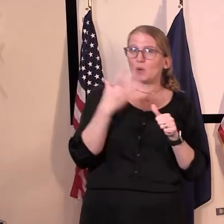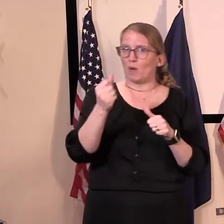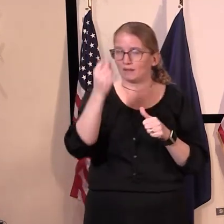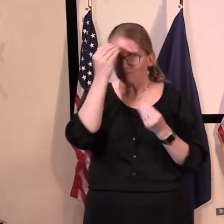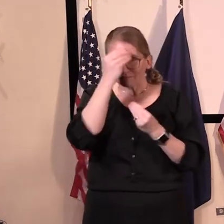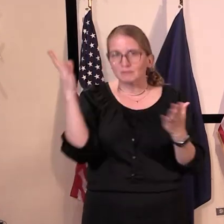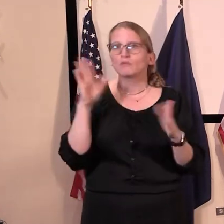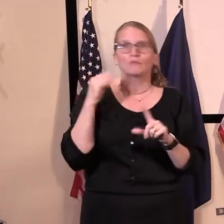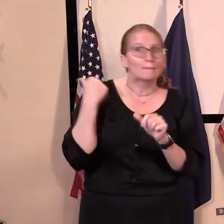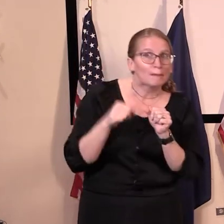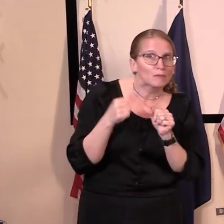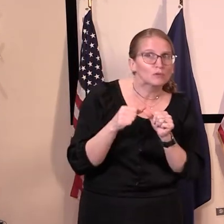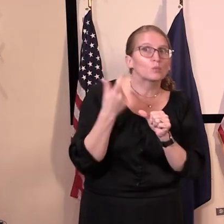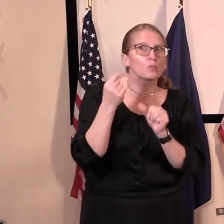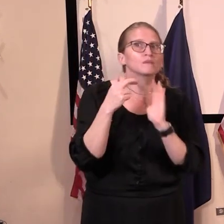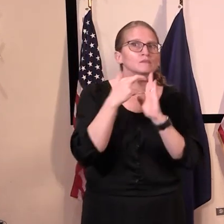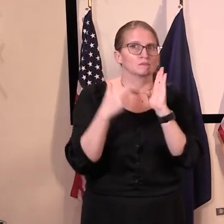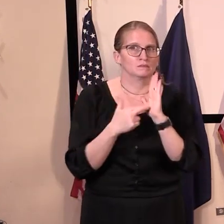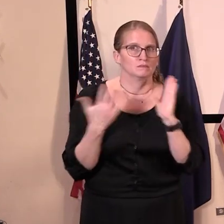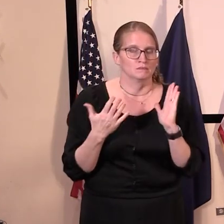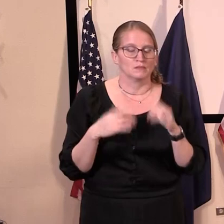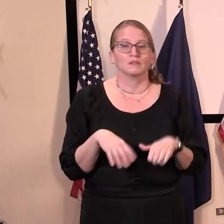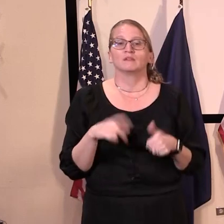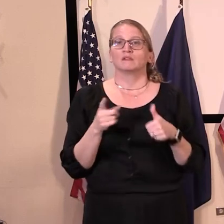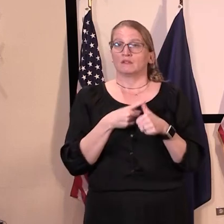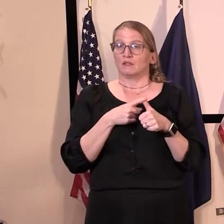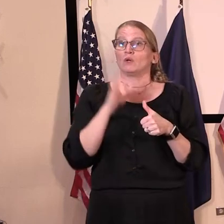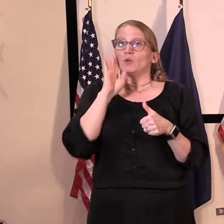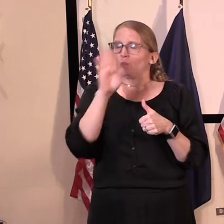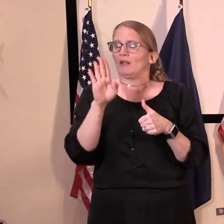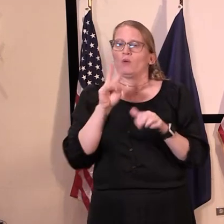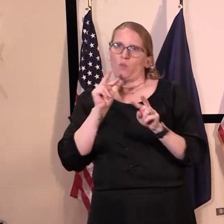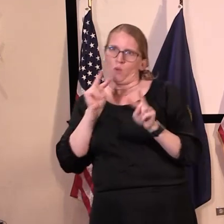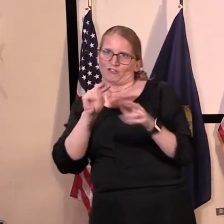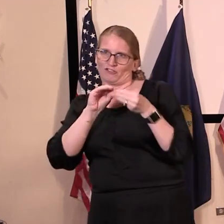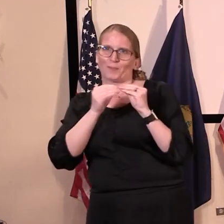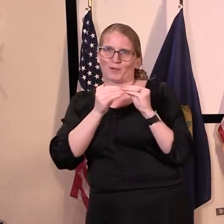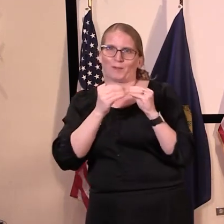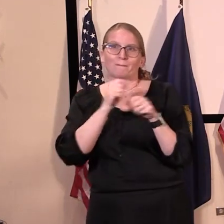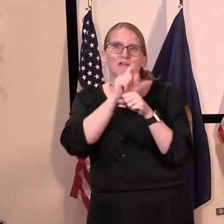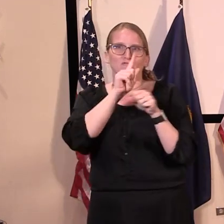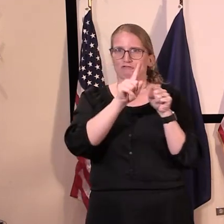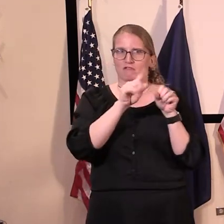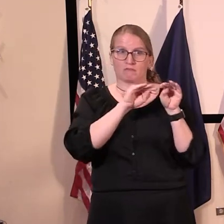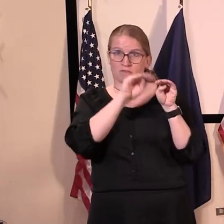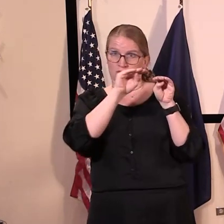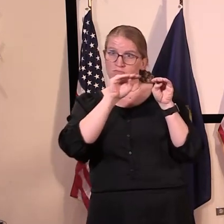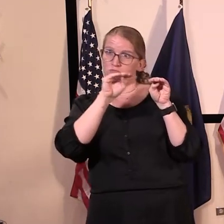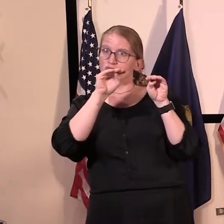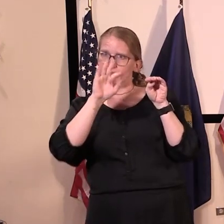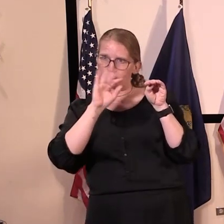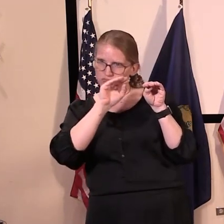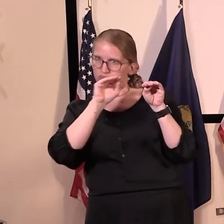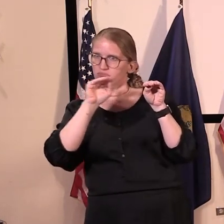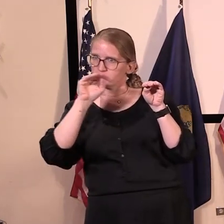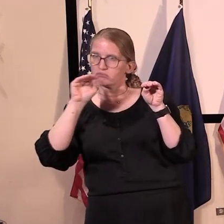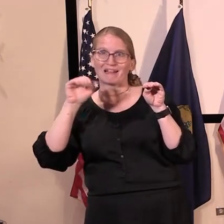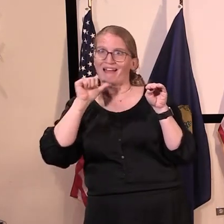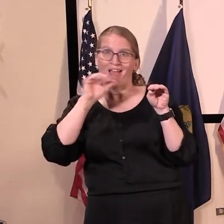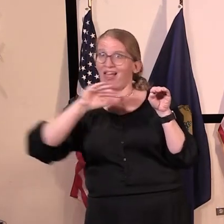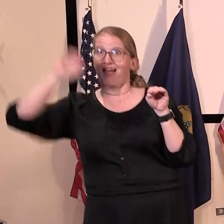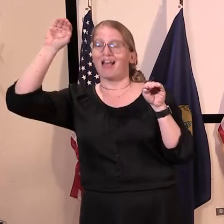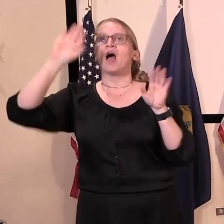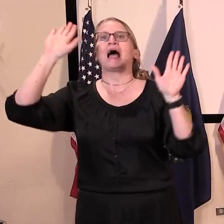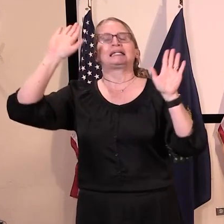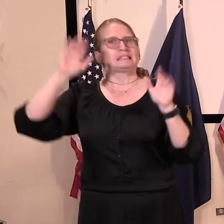First, we'll continue to keep our eyes on the data to make sure we pay attention to what's happening and that we continue